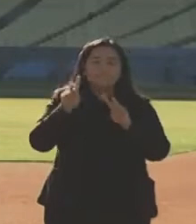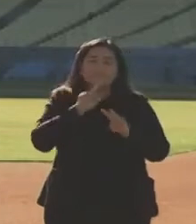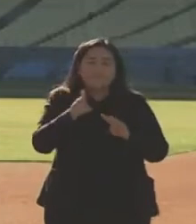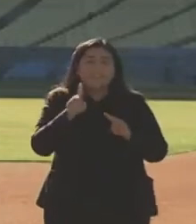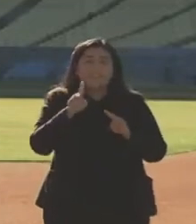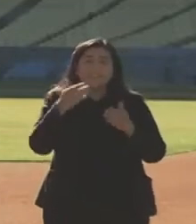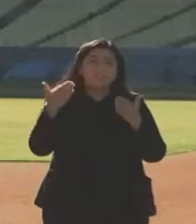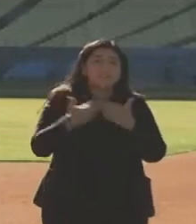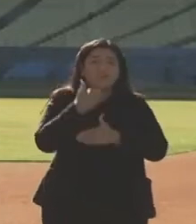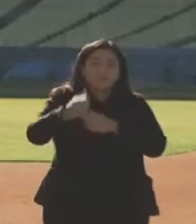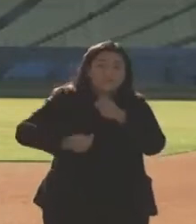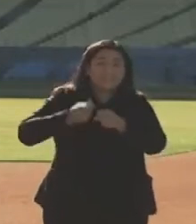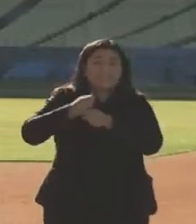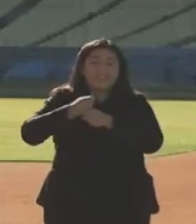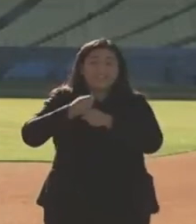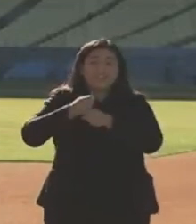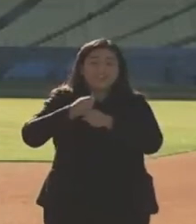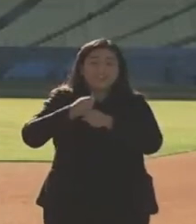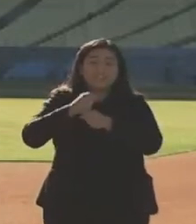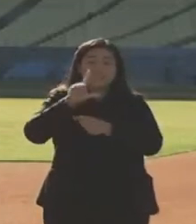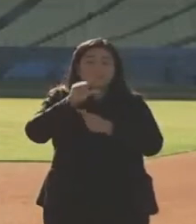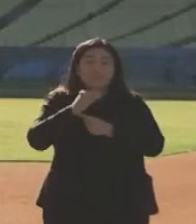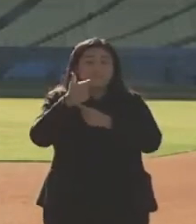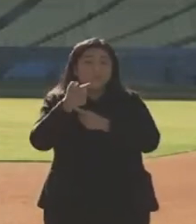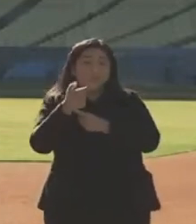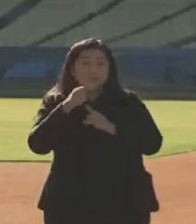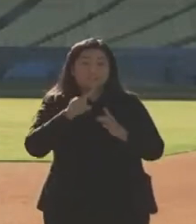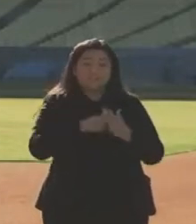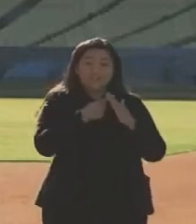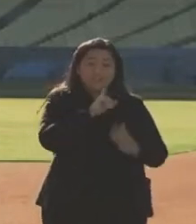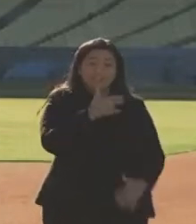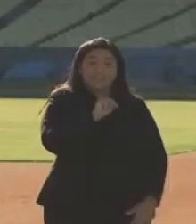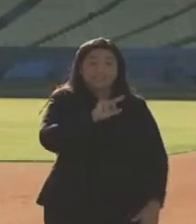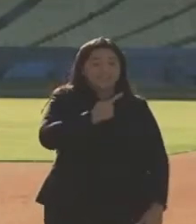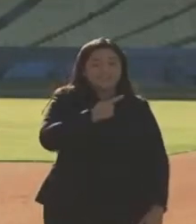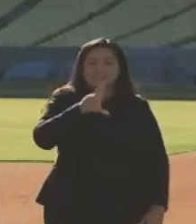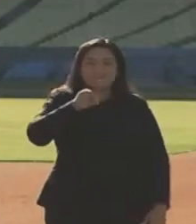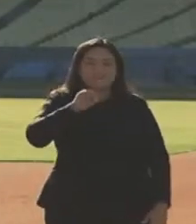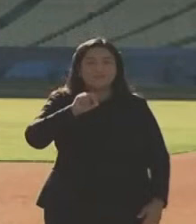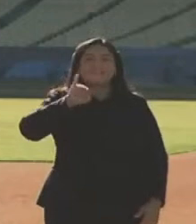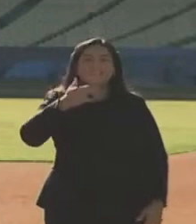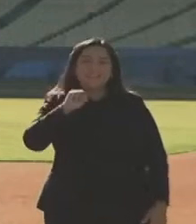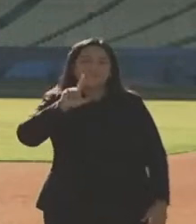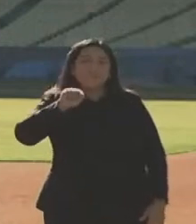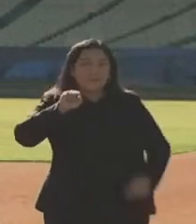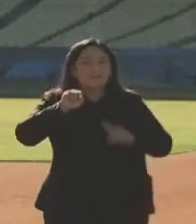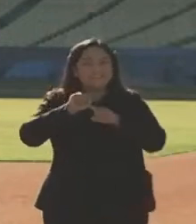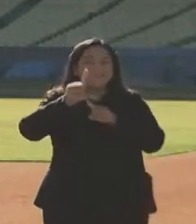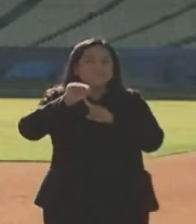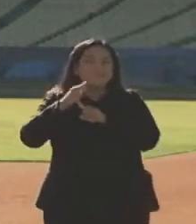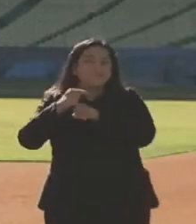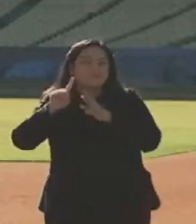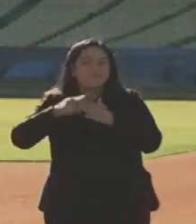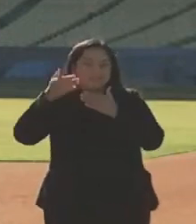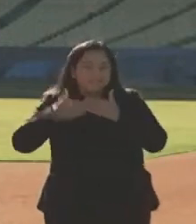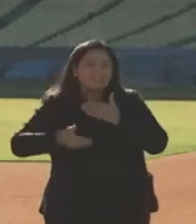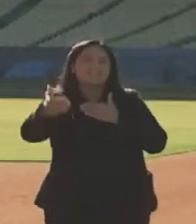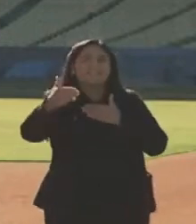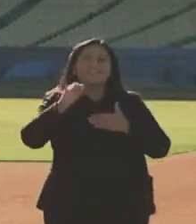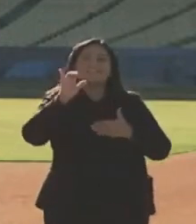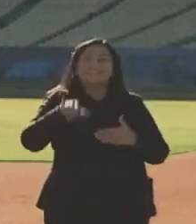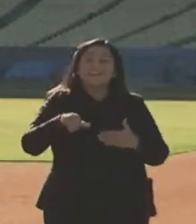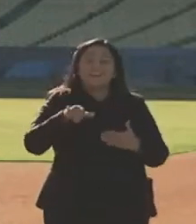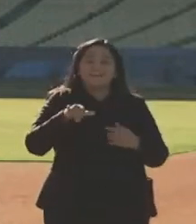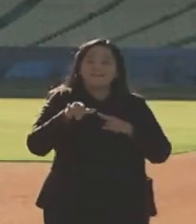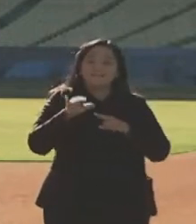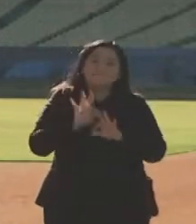year. 2021 didn't start on the first. It's starting on January 20th, 2021, because it could be that much